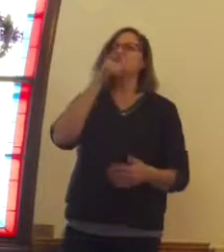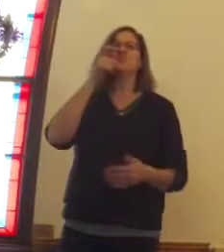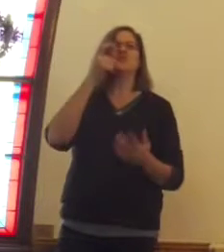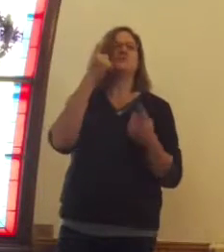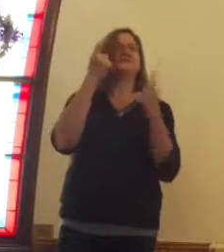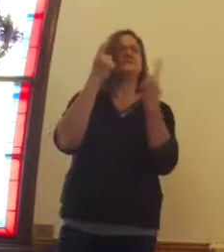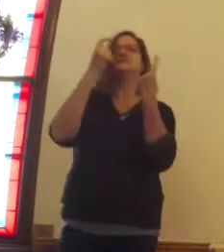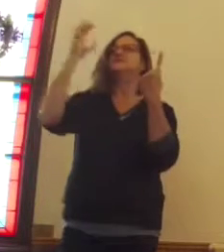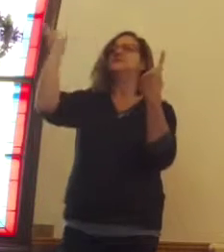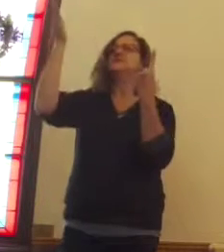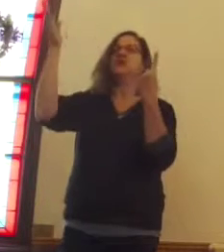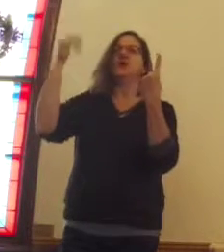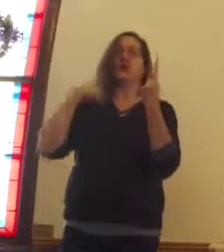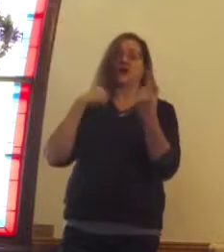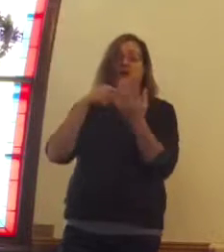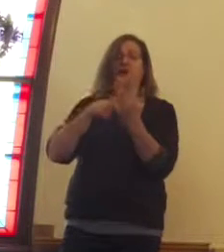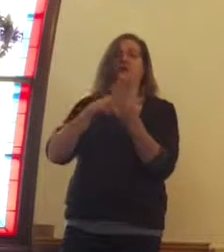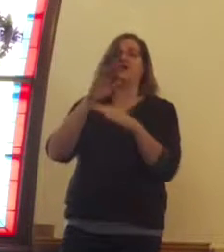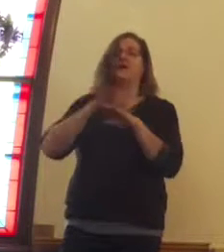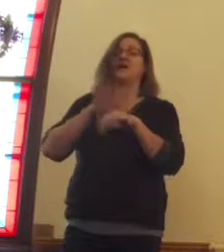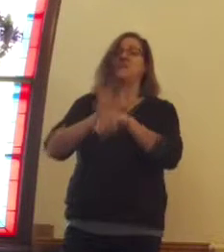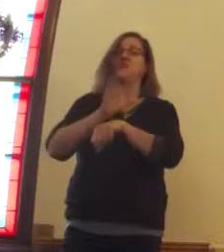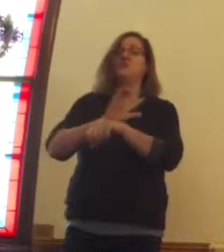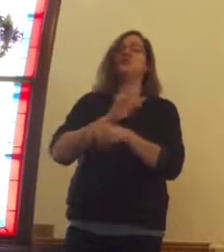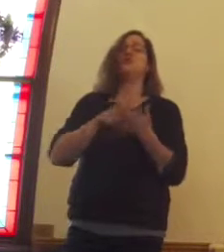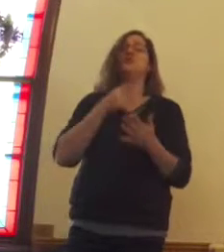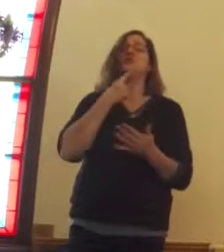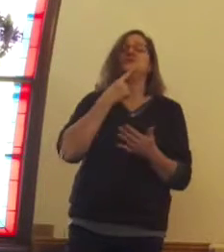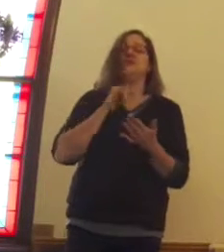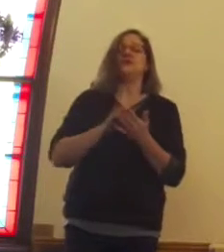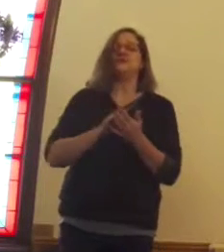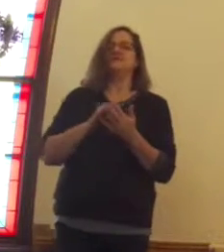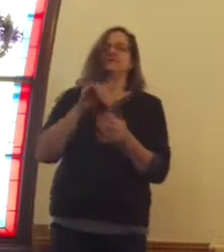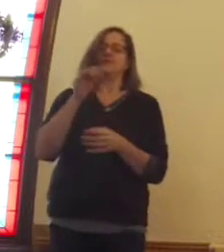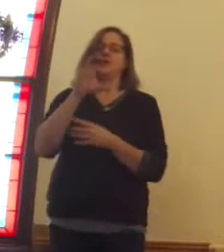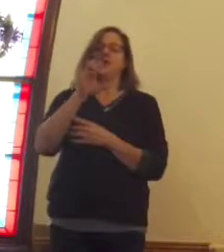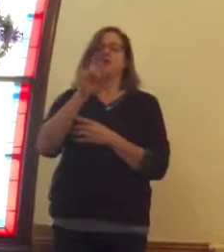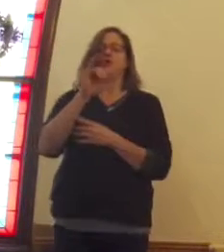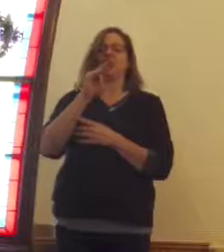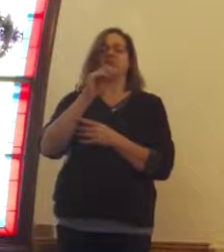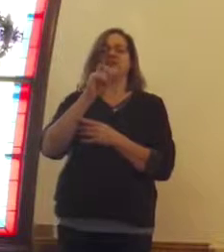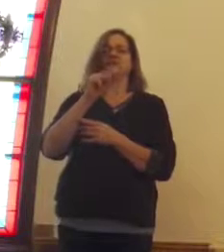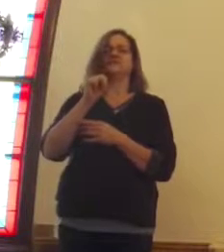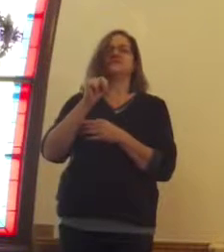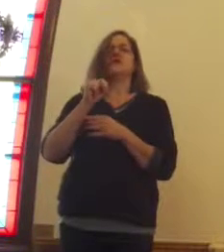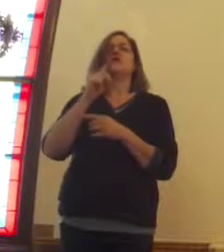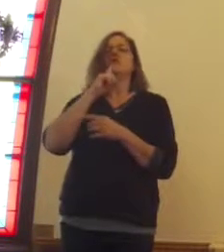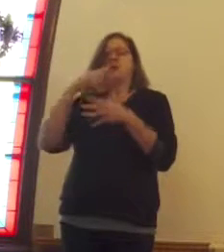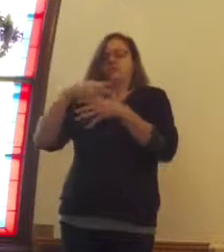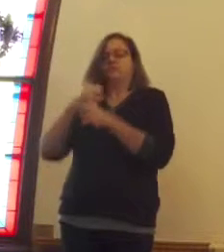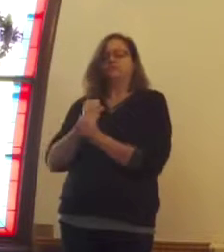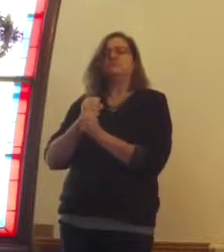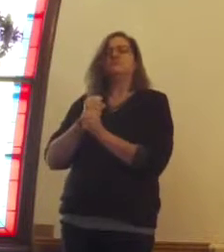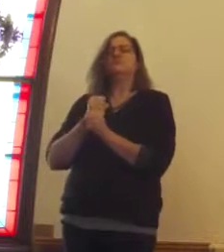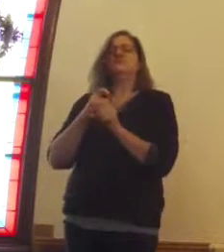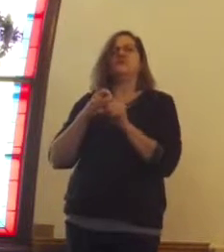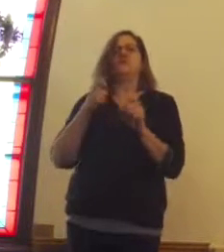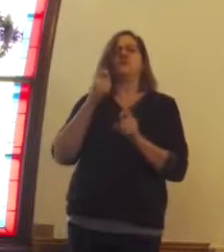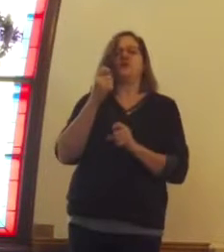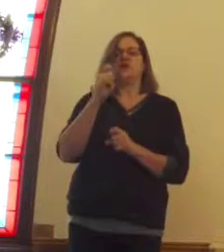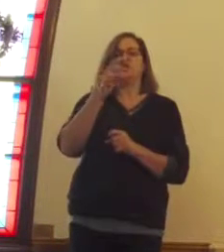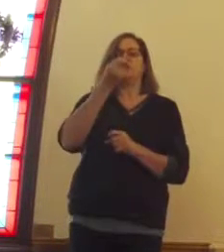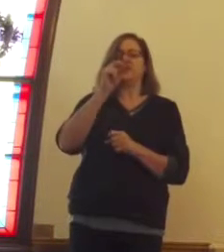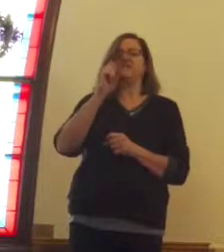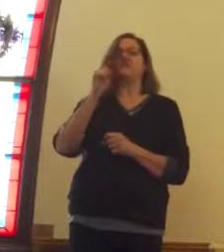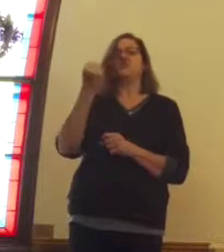that I found online. But it's a paraphrase of 1 Corinthians 13. And it goes something like this.